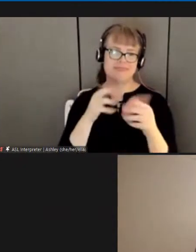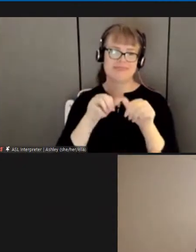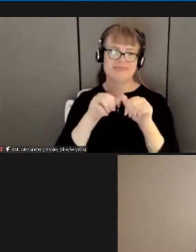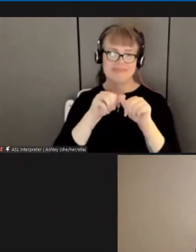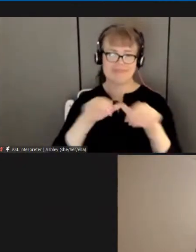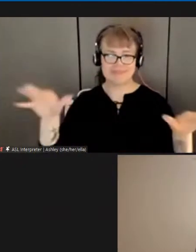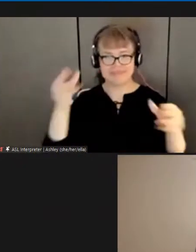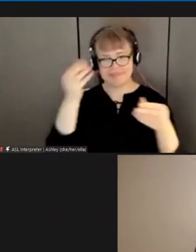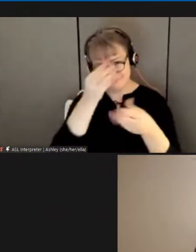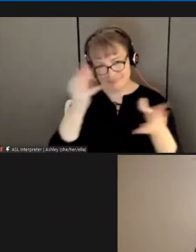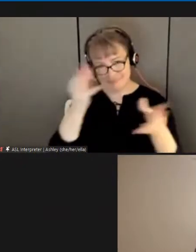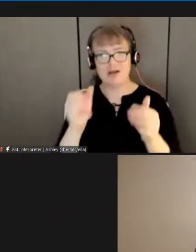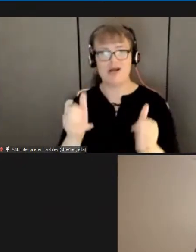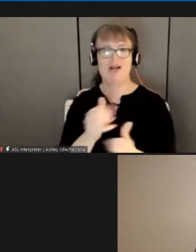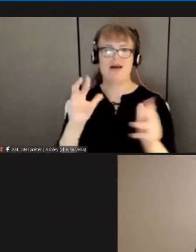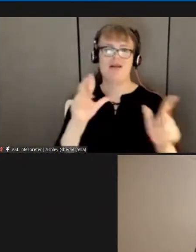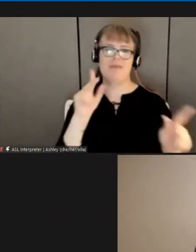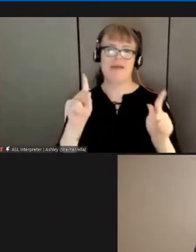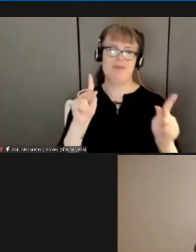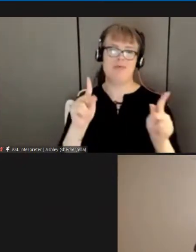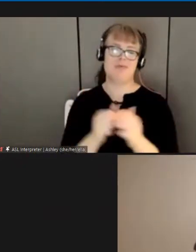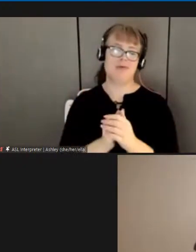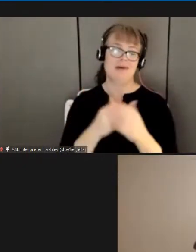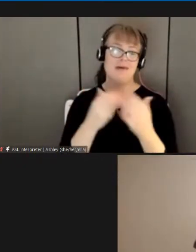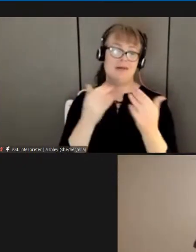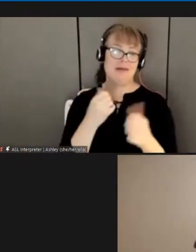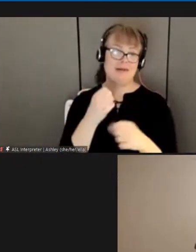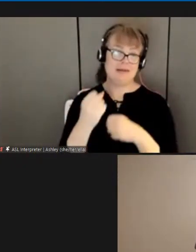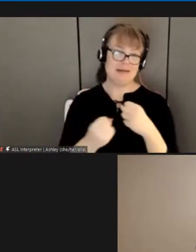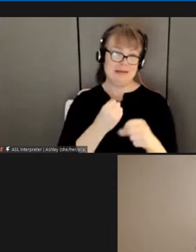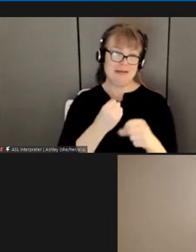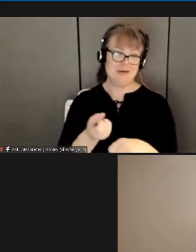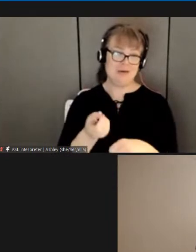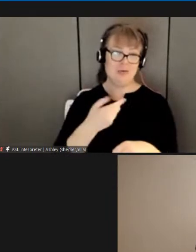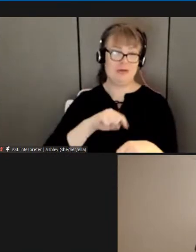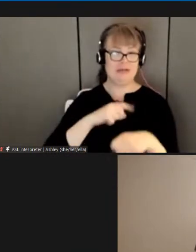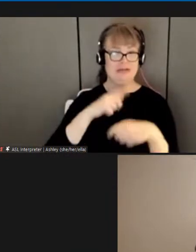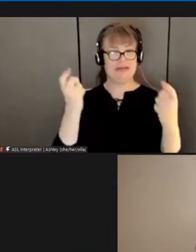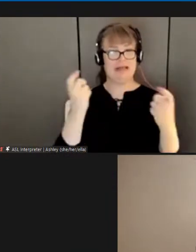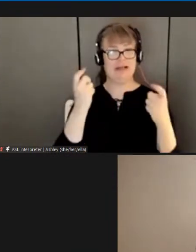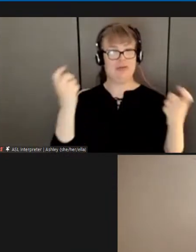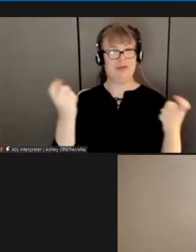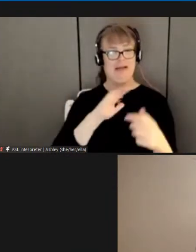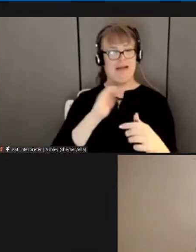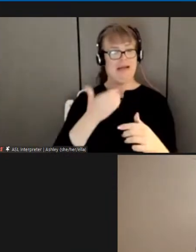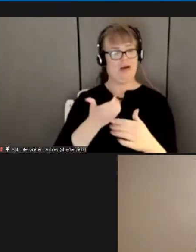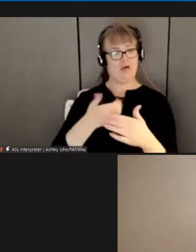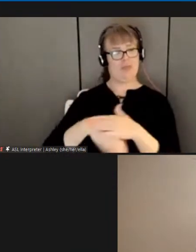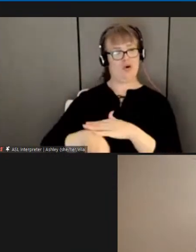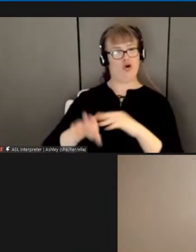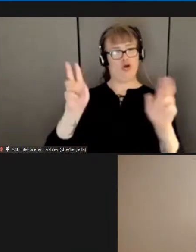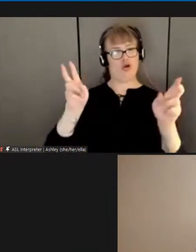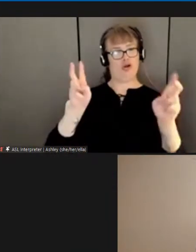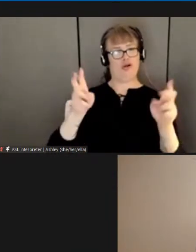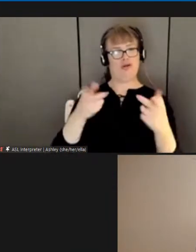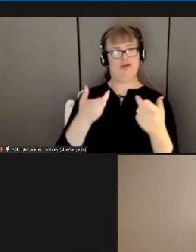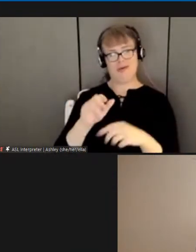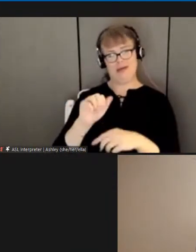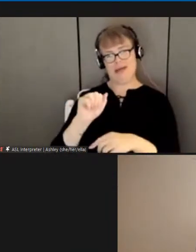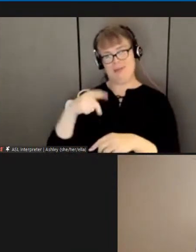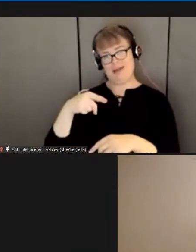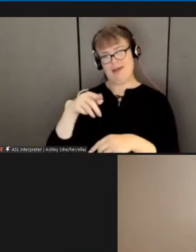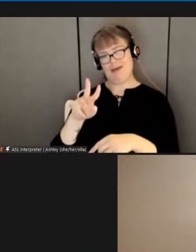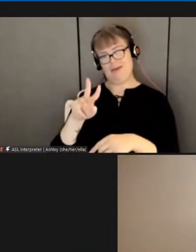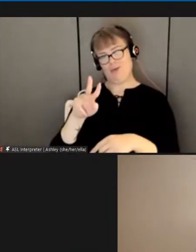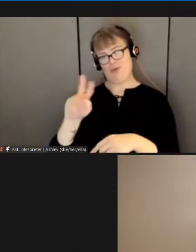are celebrating our birth as apwu members and you know back in 1971 that's when we got